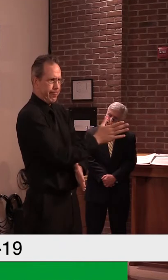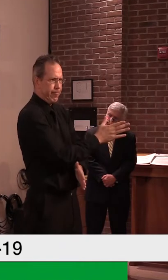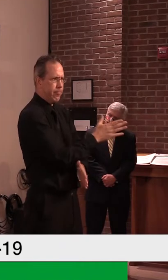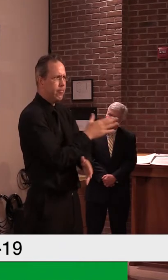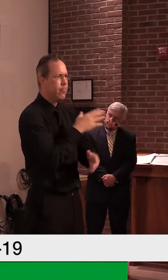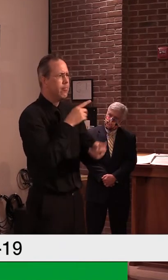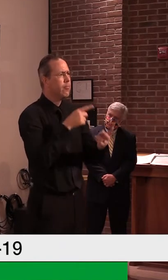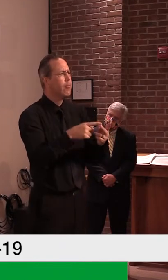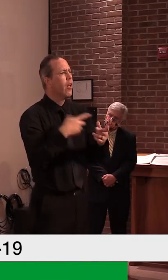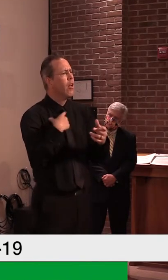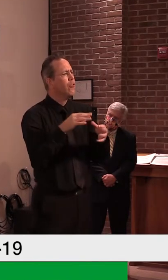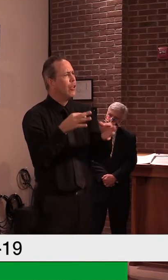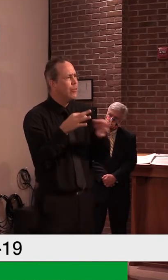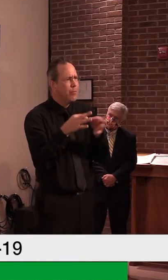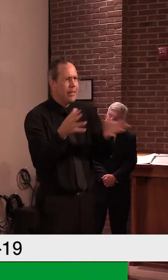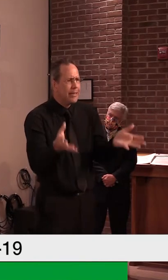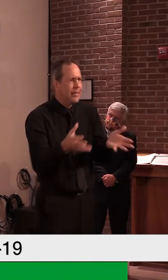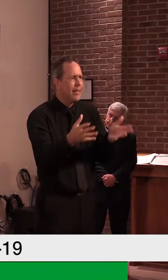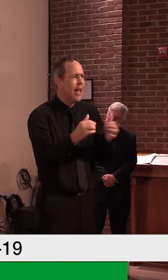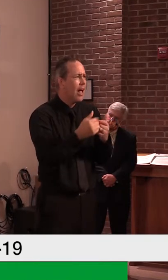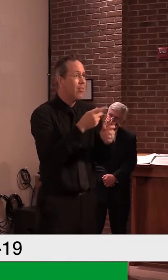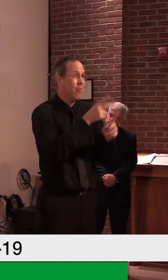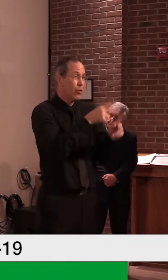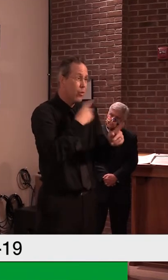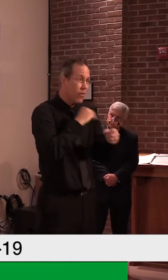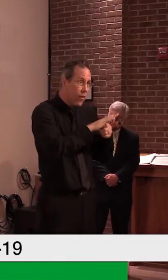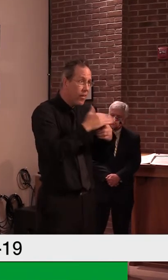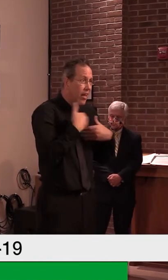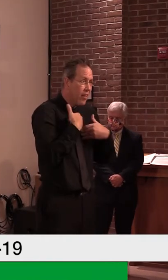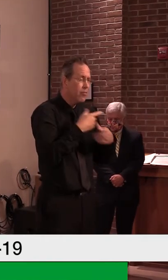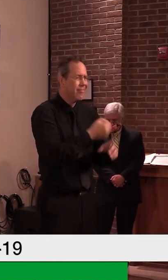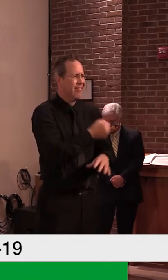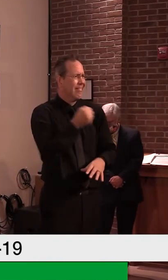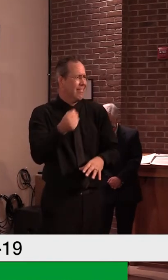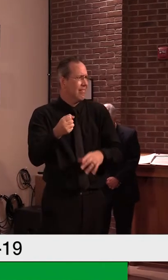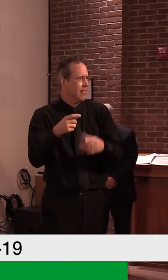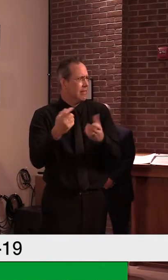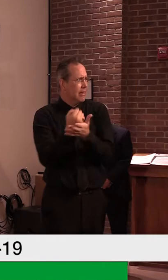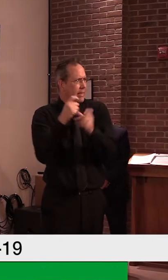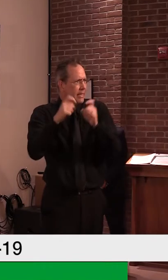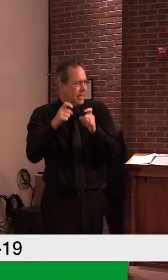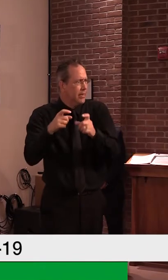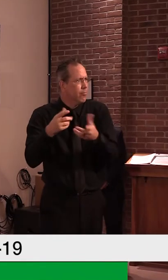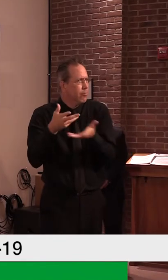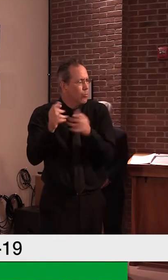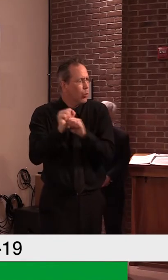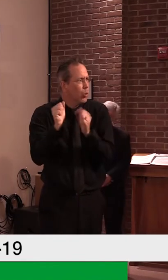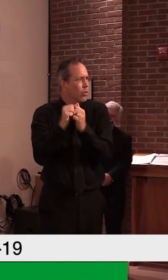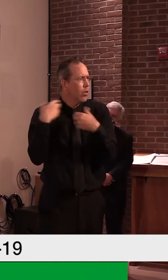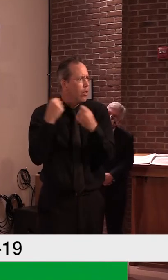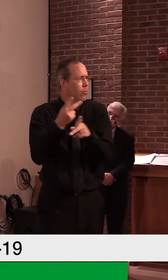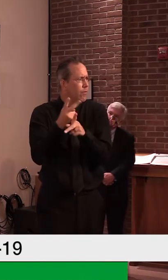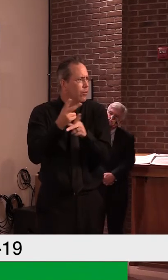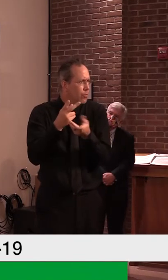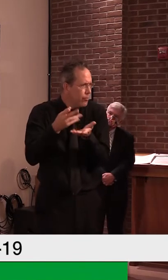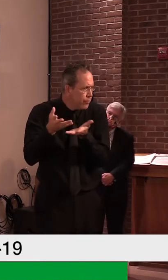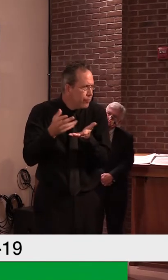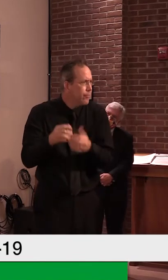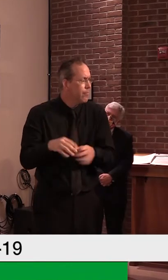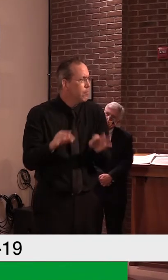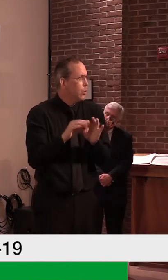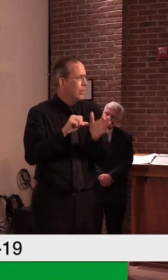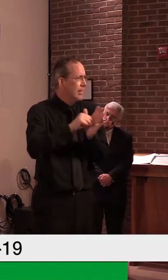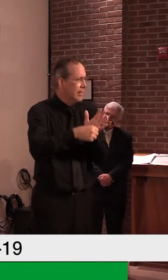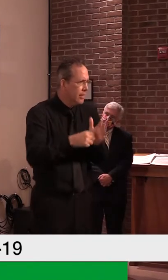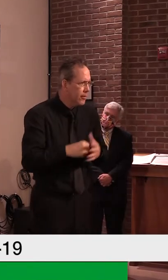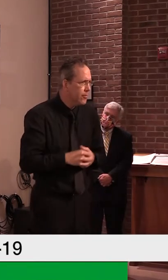really important, uh, to be sure that the disposition worked out the way it needed to. Um, obviously,